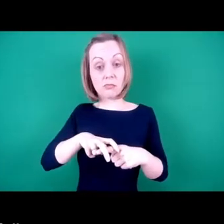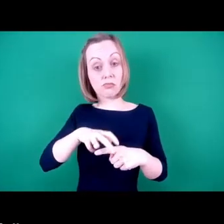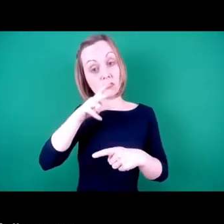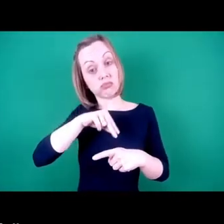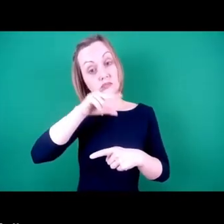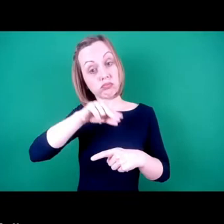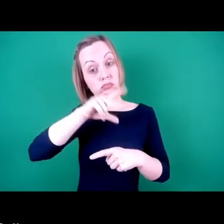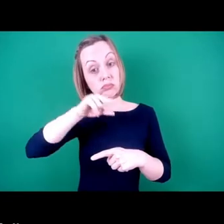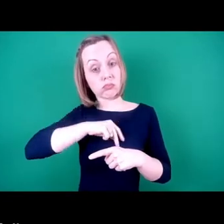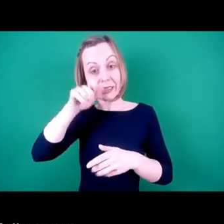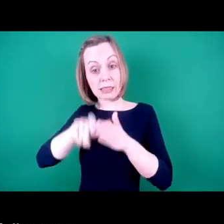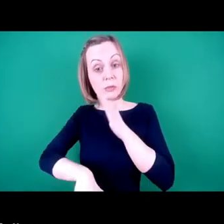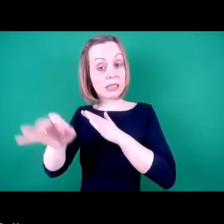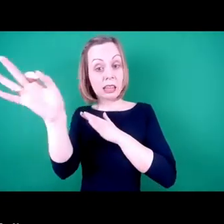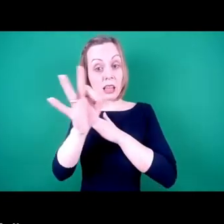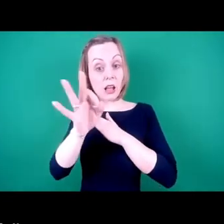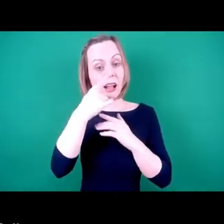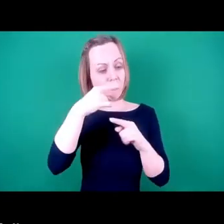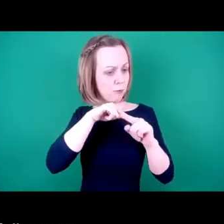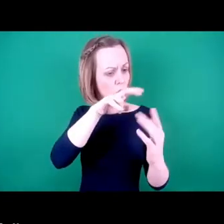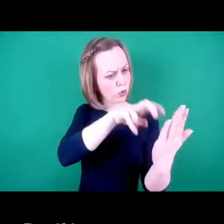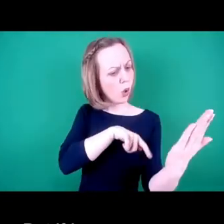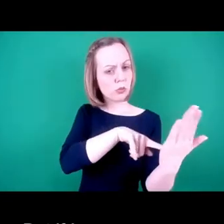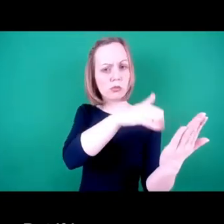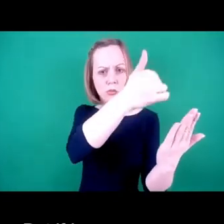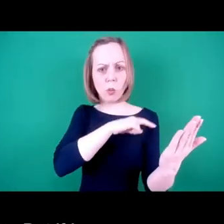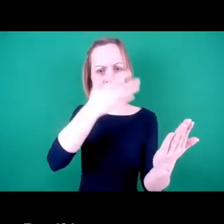disabled as long as I can follow my notes. Otherwise I forget what I was going to say.